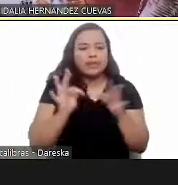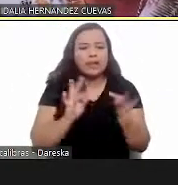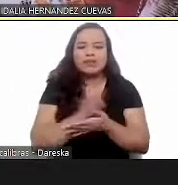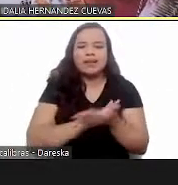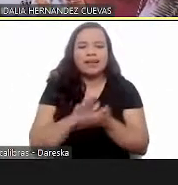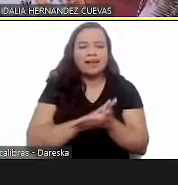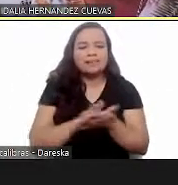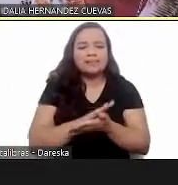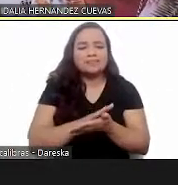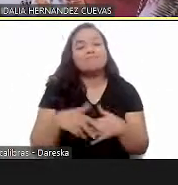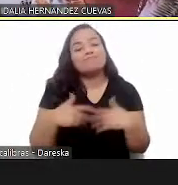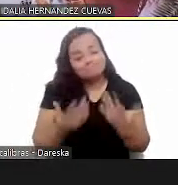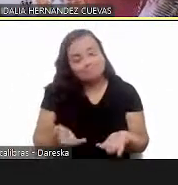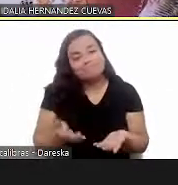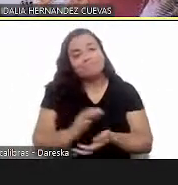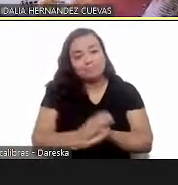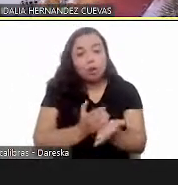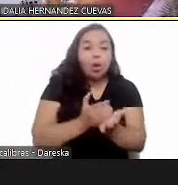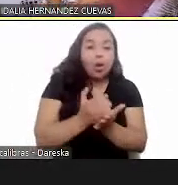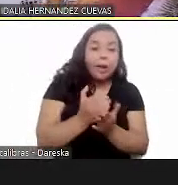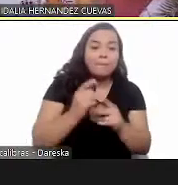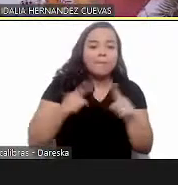their care for the disease